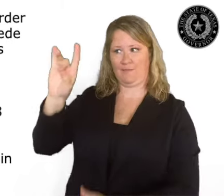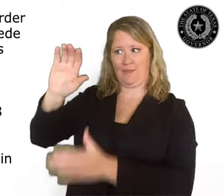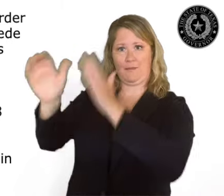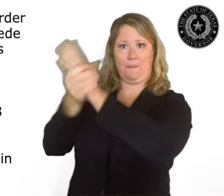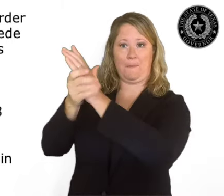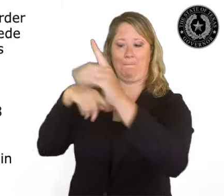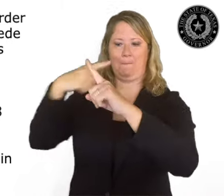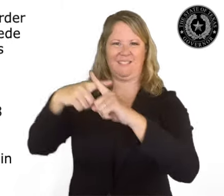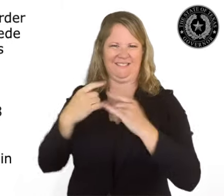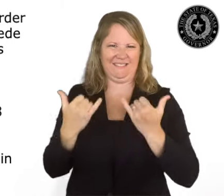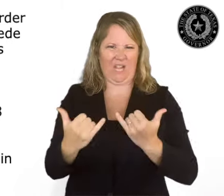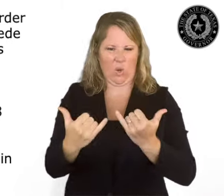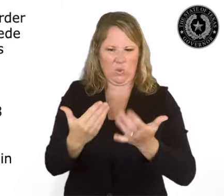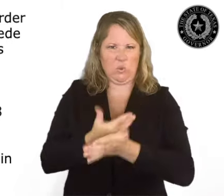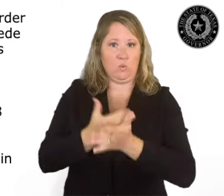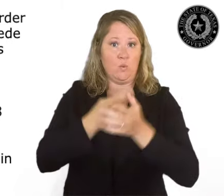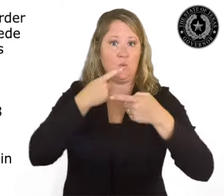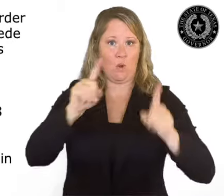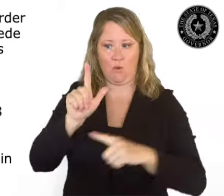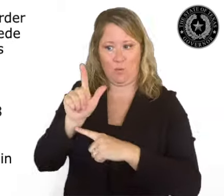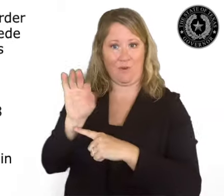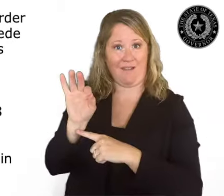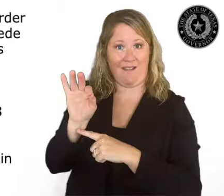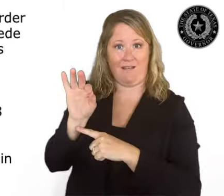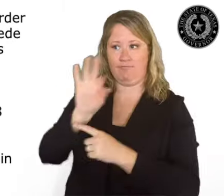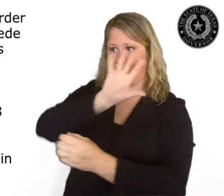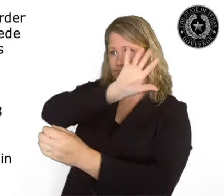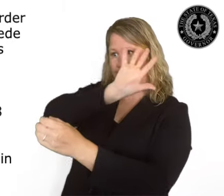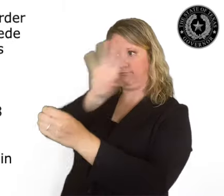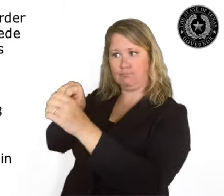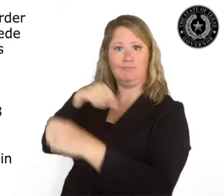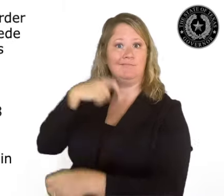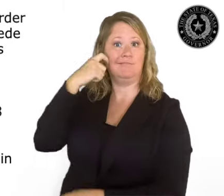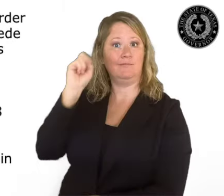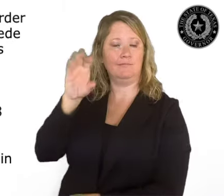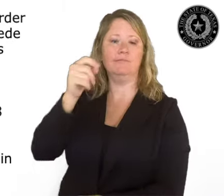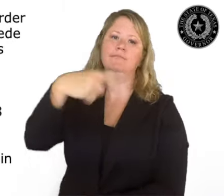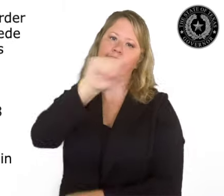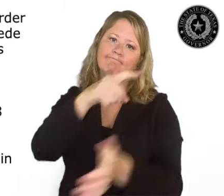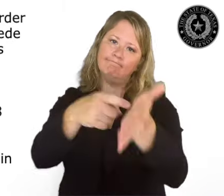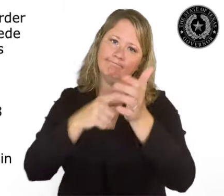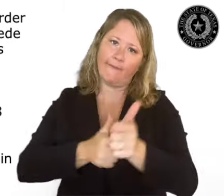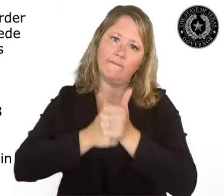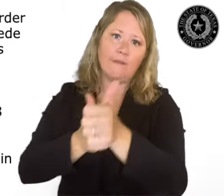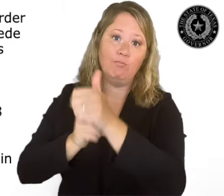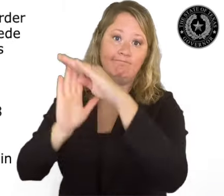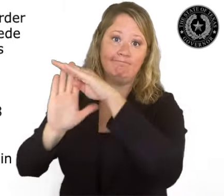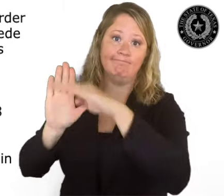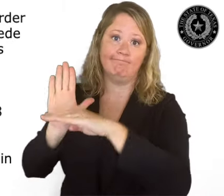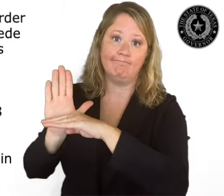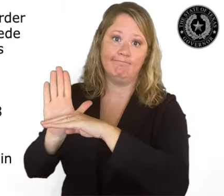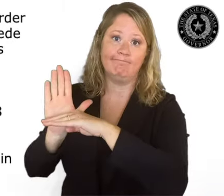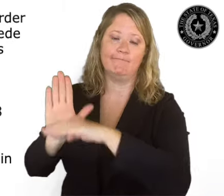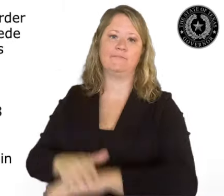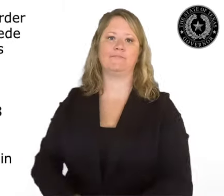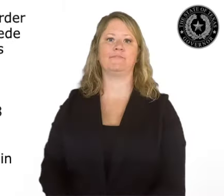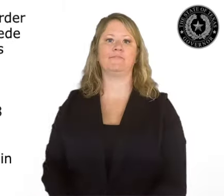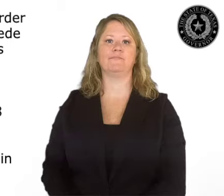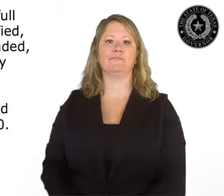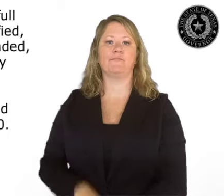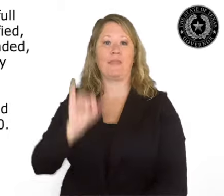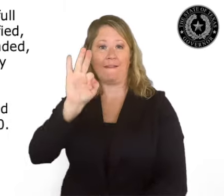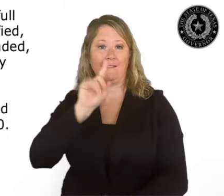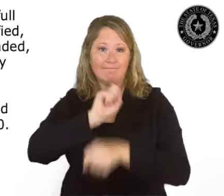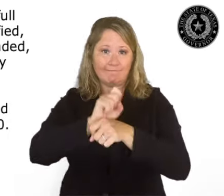-19, GA-24, GA-25, GA-27, or GA-28 as amended. This executive order